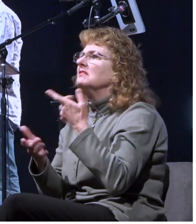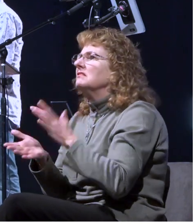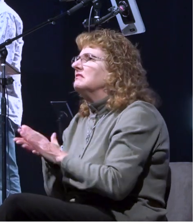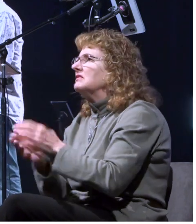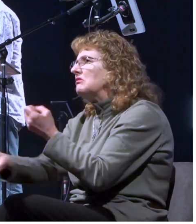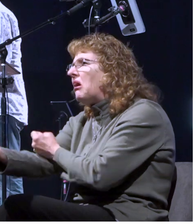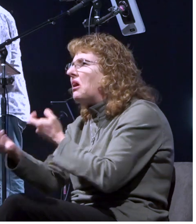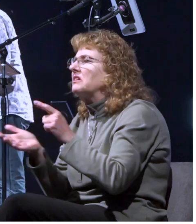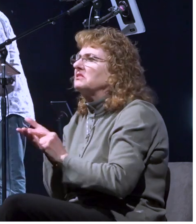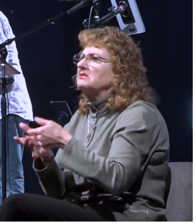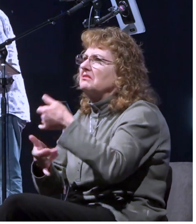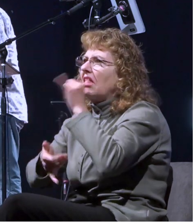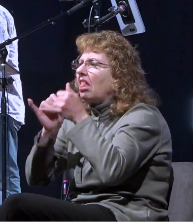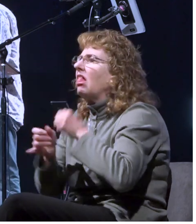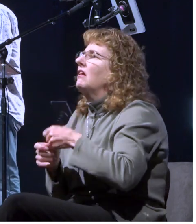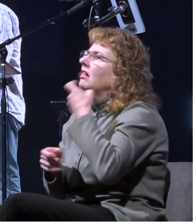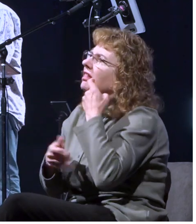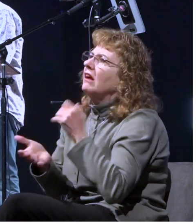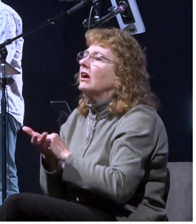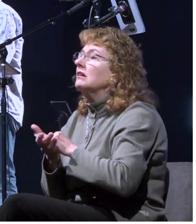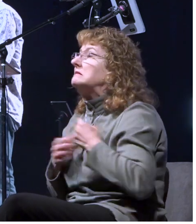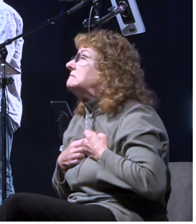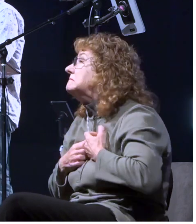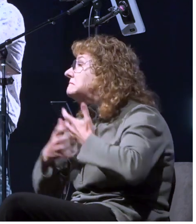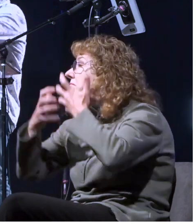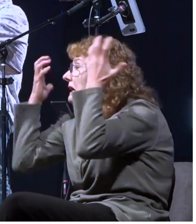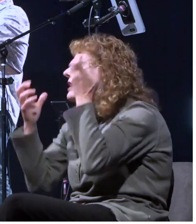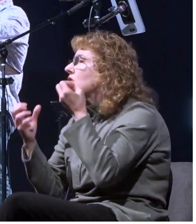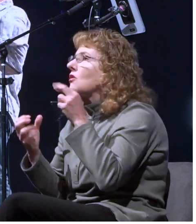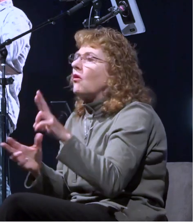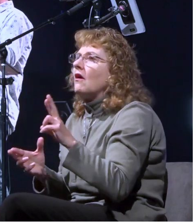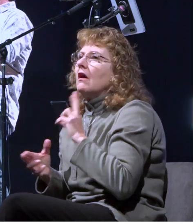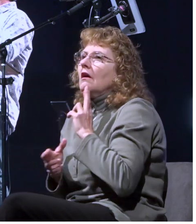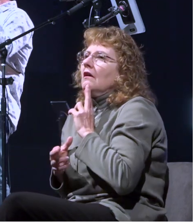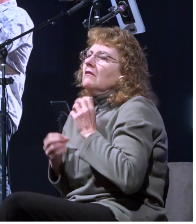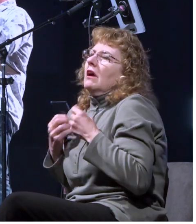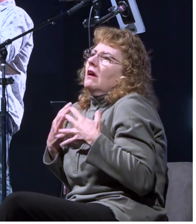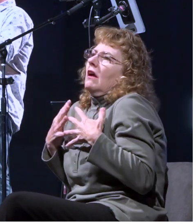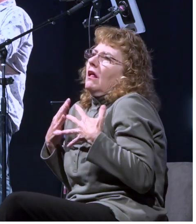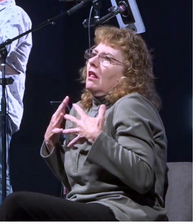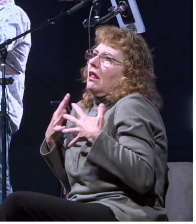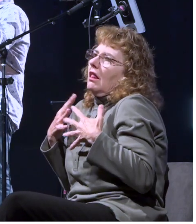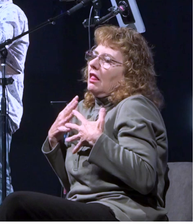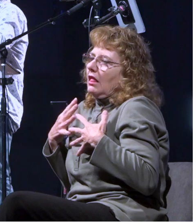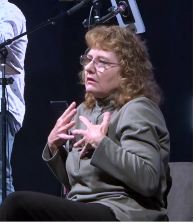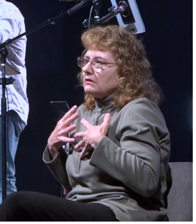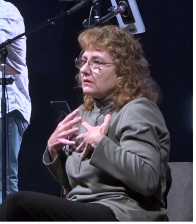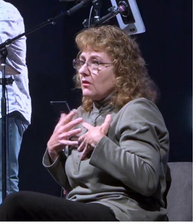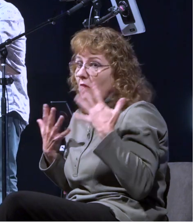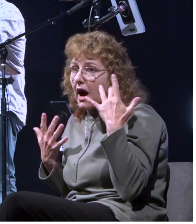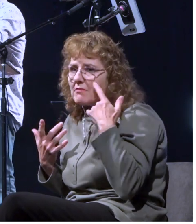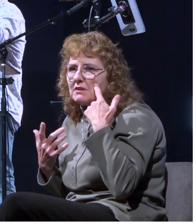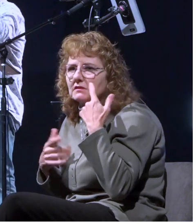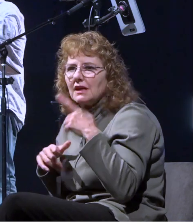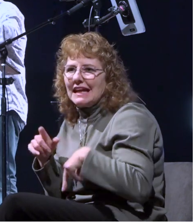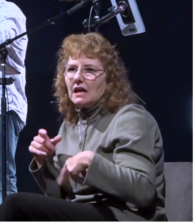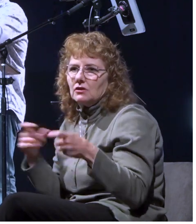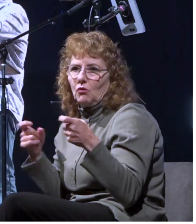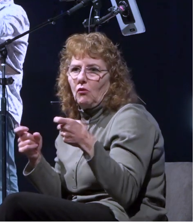or debilitating fear in situations where you feel vulnerable all of these